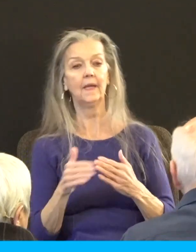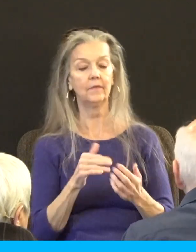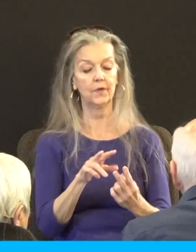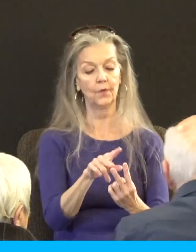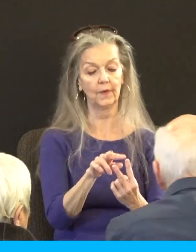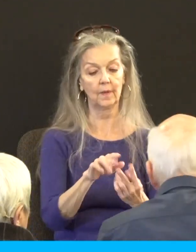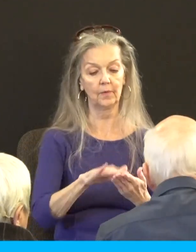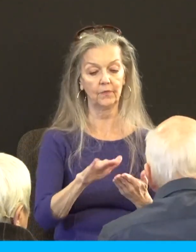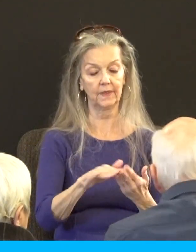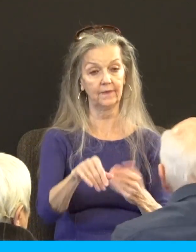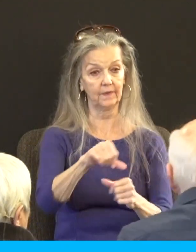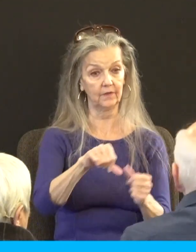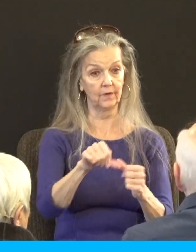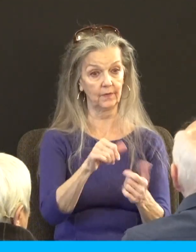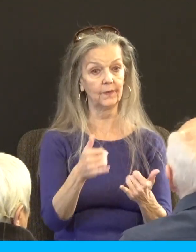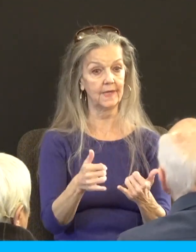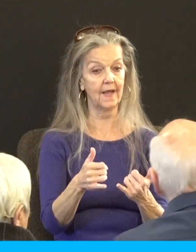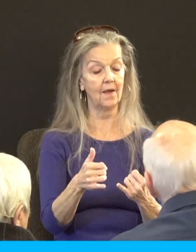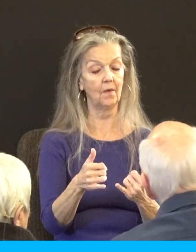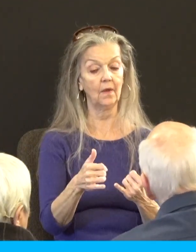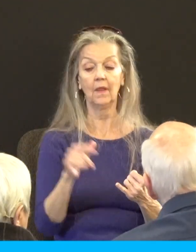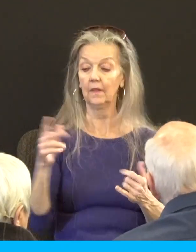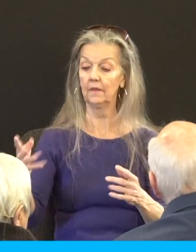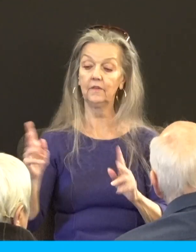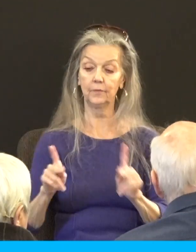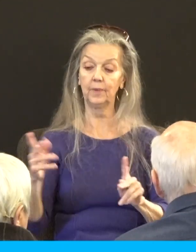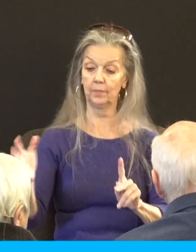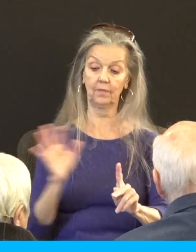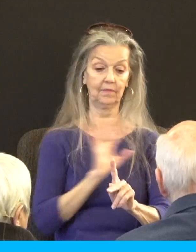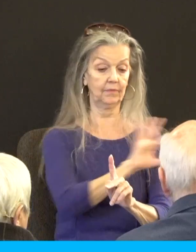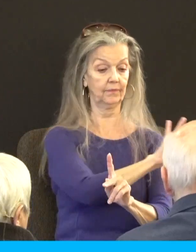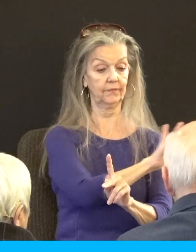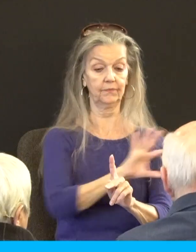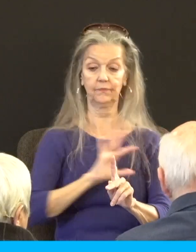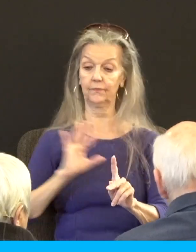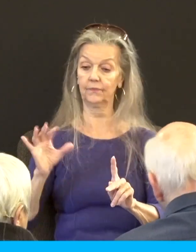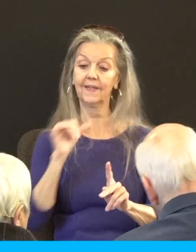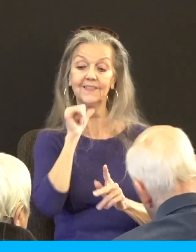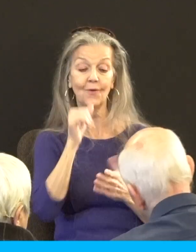refuse to so now he's using unforgiveness by the surrounding people to still divide the relationships